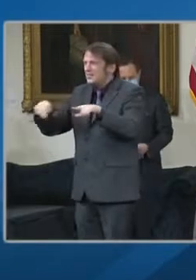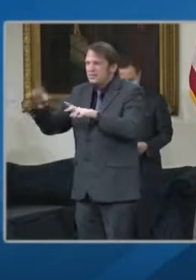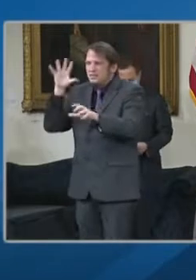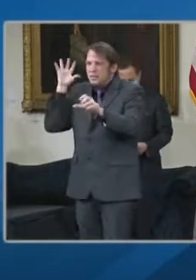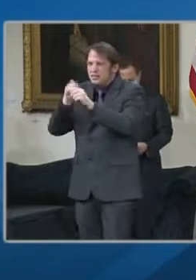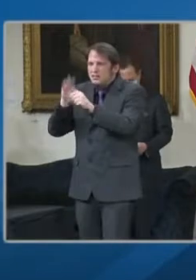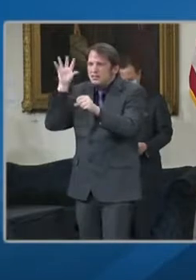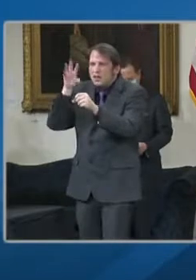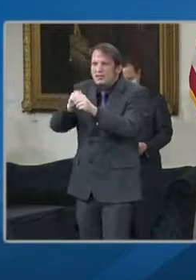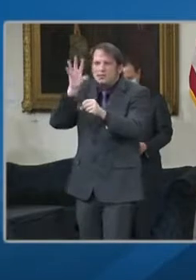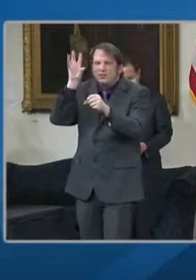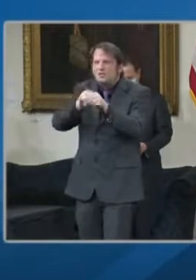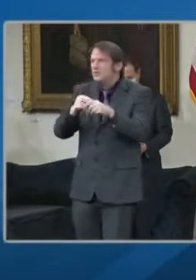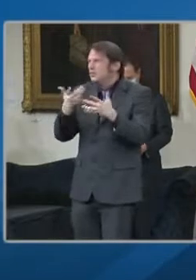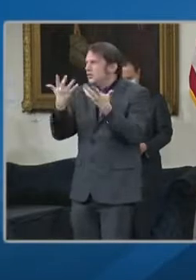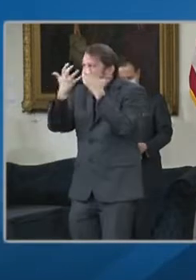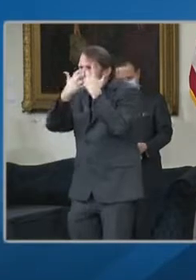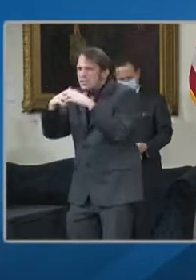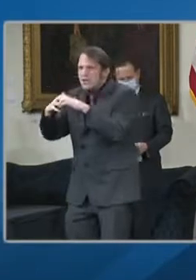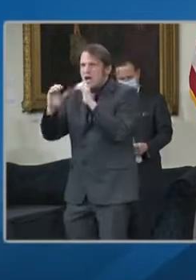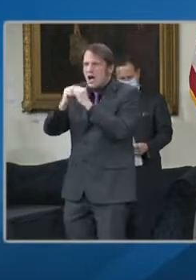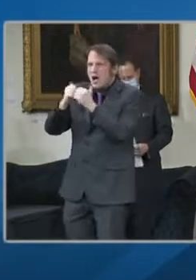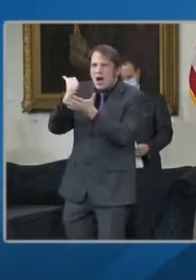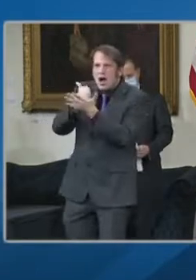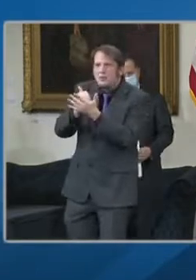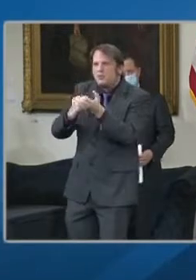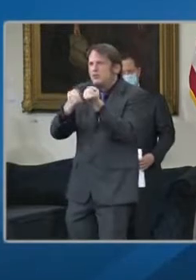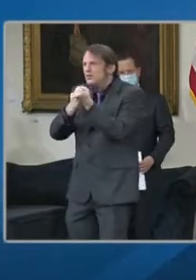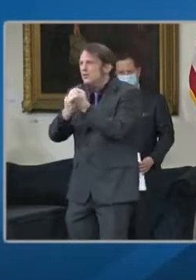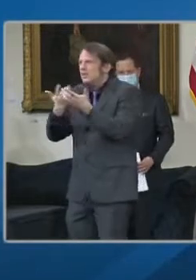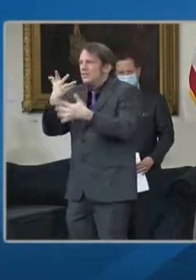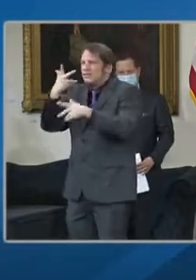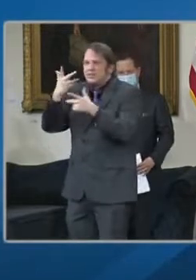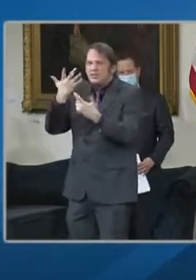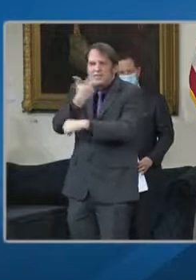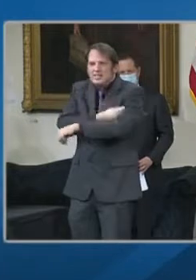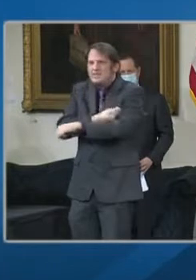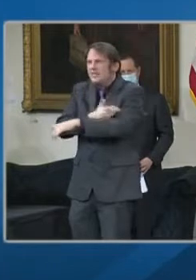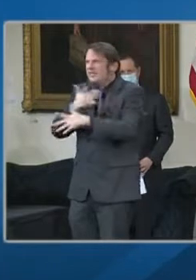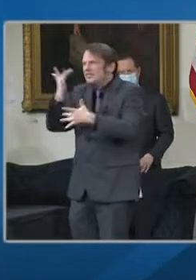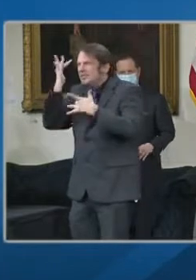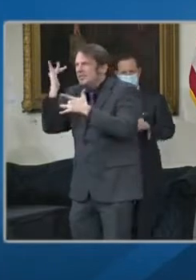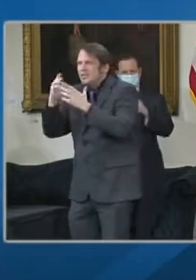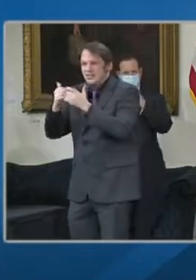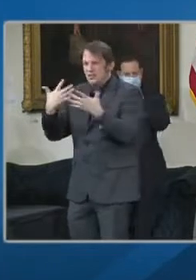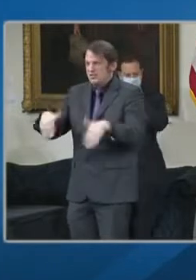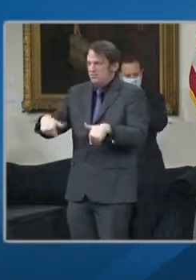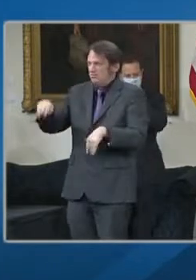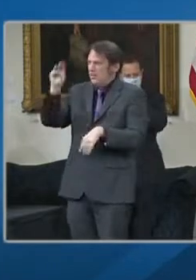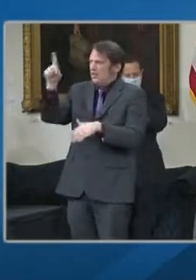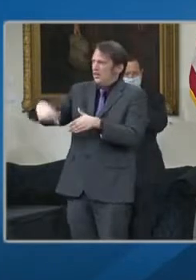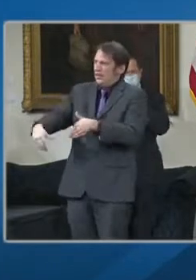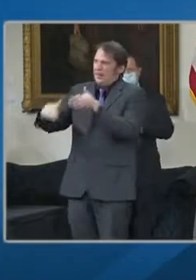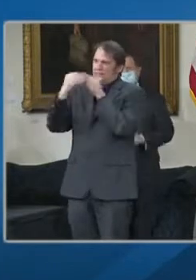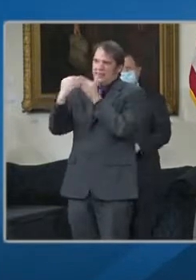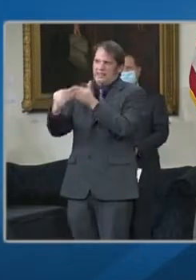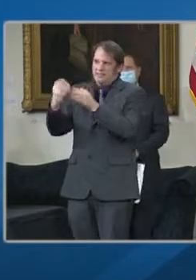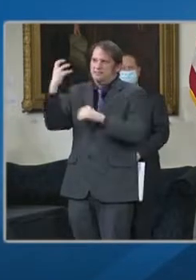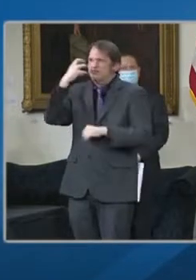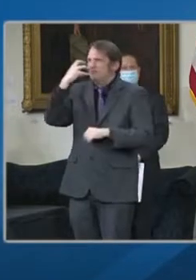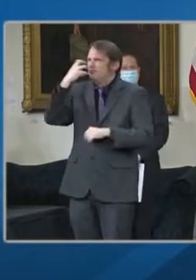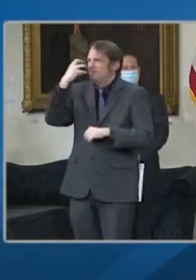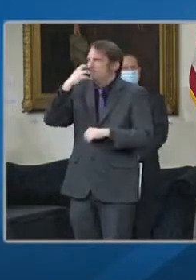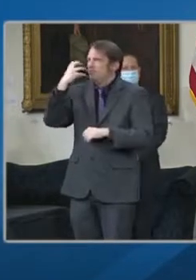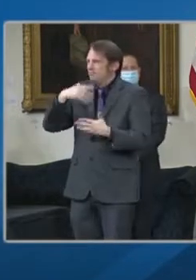Maryland has led the nation throughout this COVID crisis, and we're continuing to lead with our vaccination efforts. And